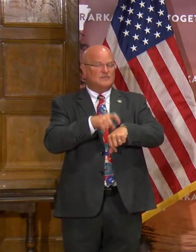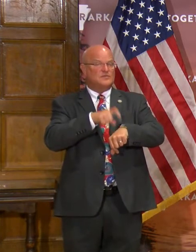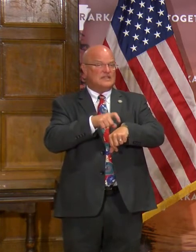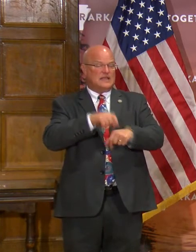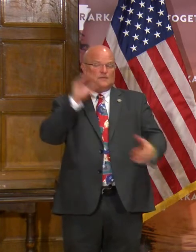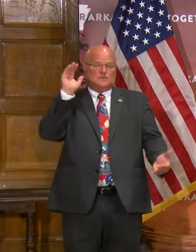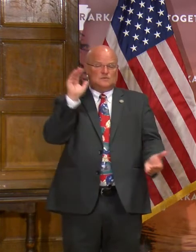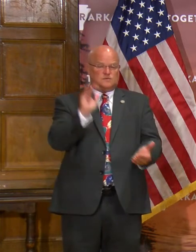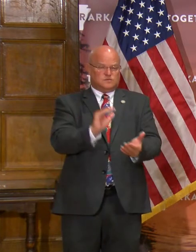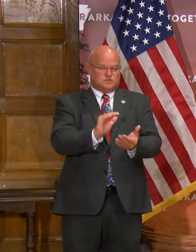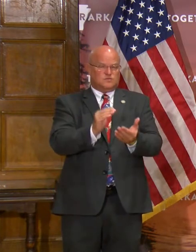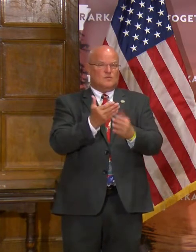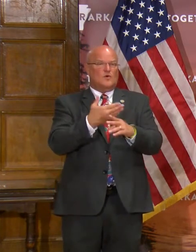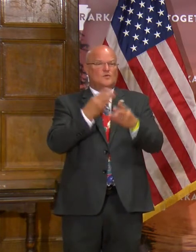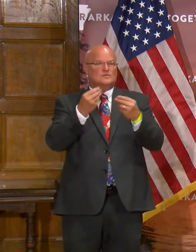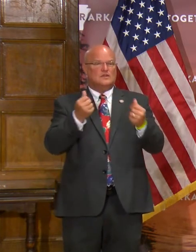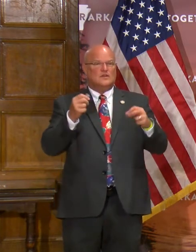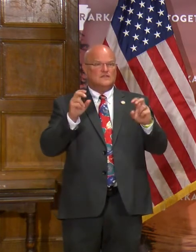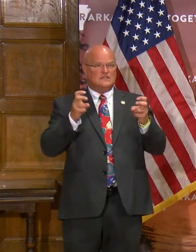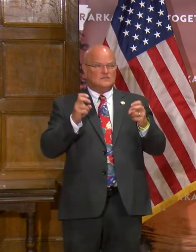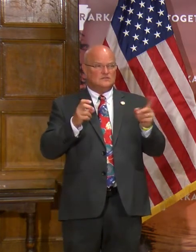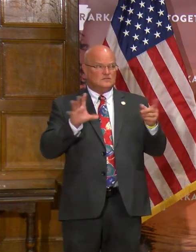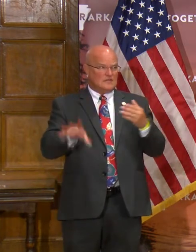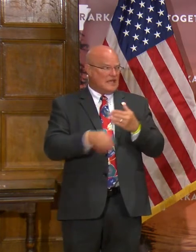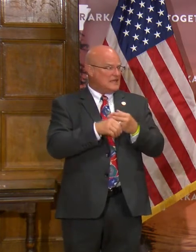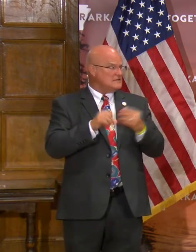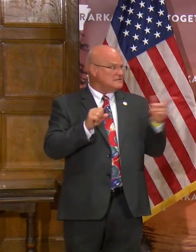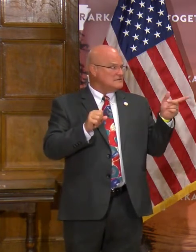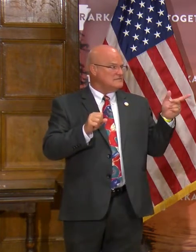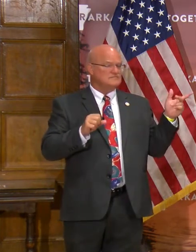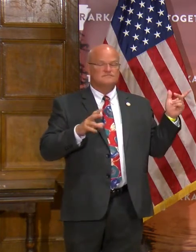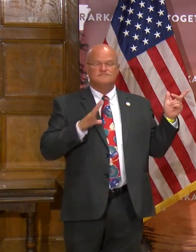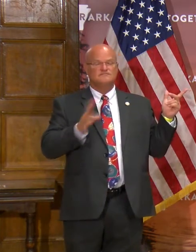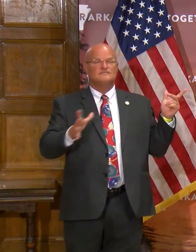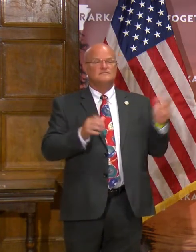we resolve those issues. Did you have anything else to add to that, Stephanie?